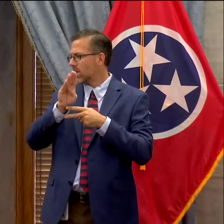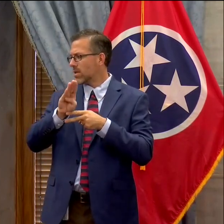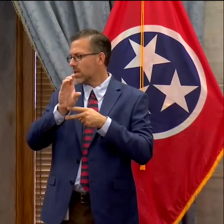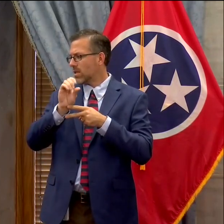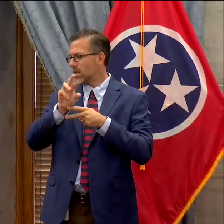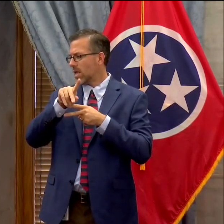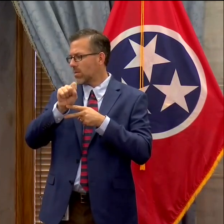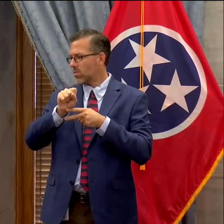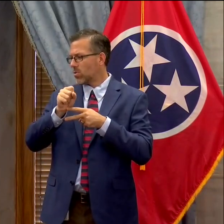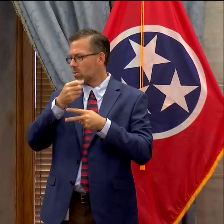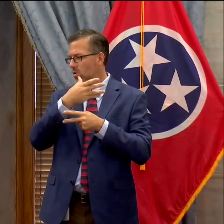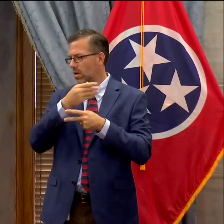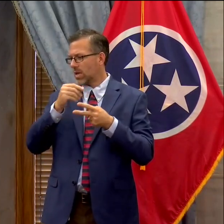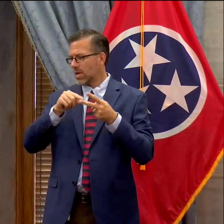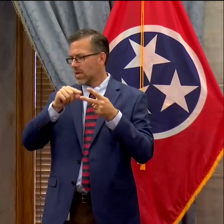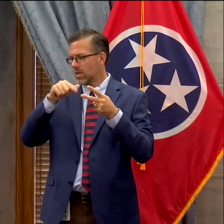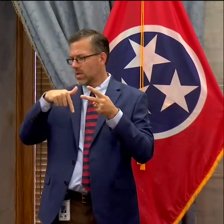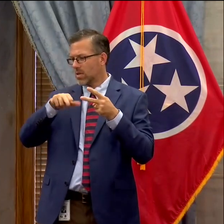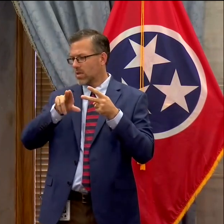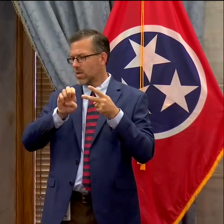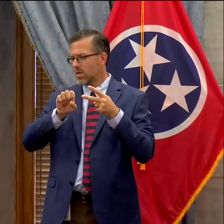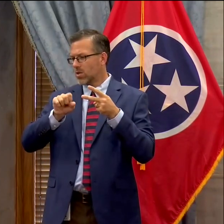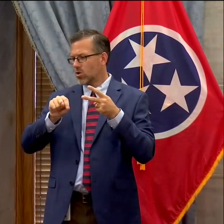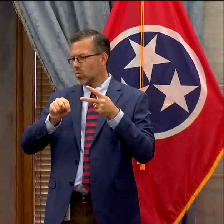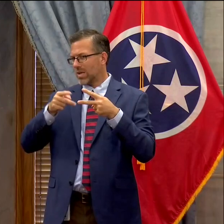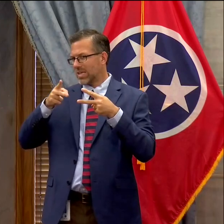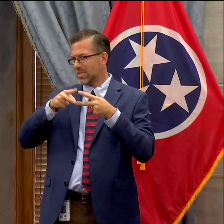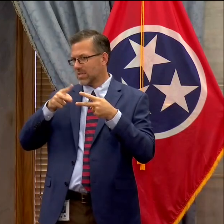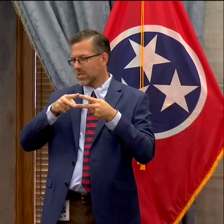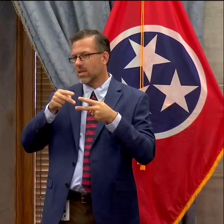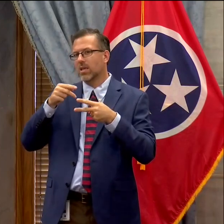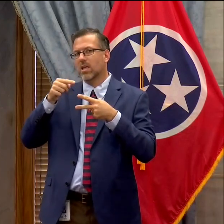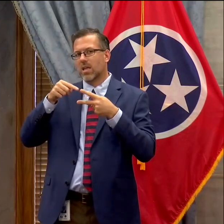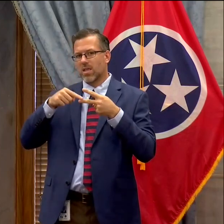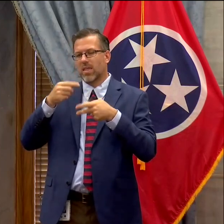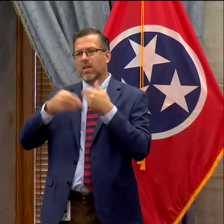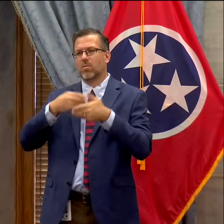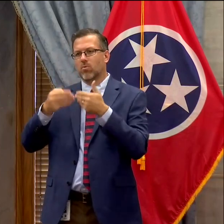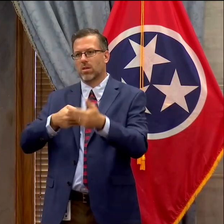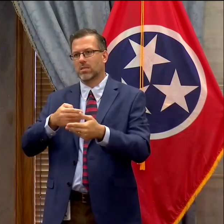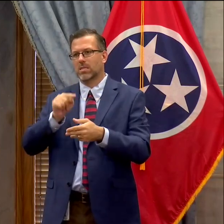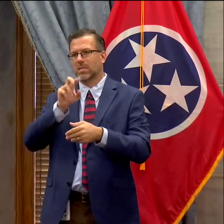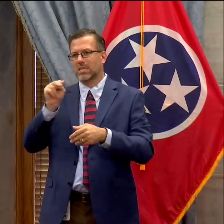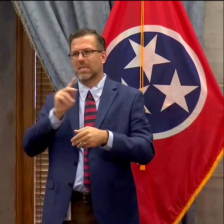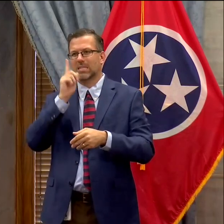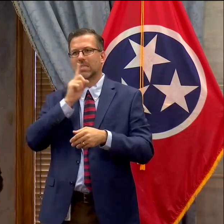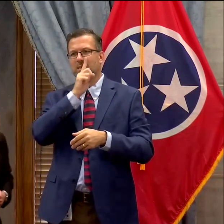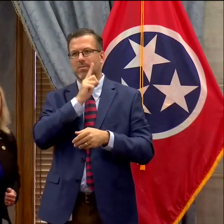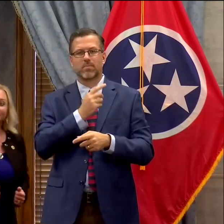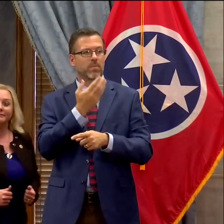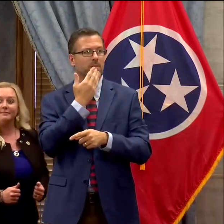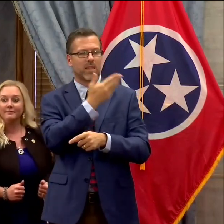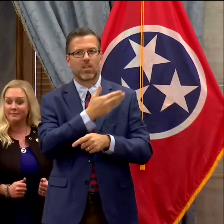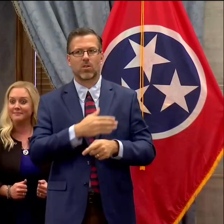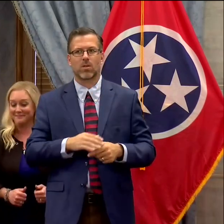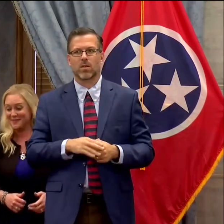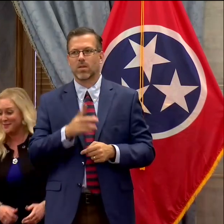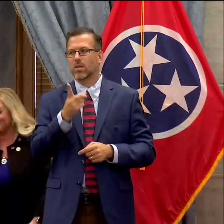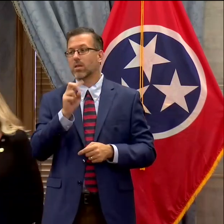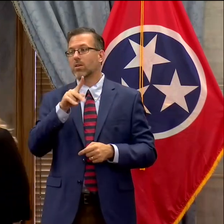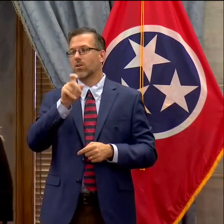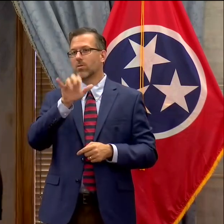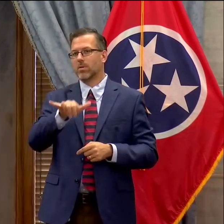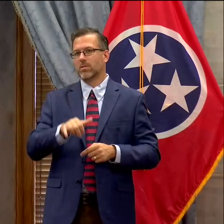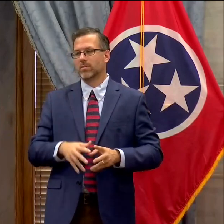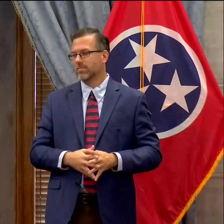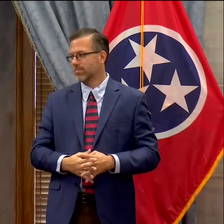and Quest and all of those are the labs that process uh Tennessee specimens. Thank you. you. I have a Dr. Piercy question